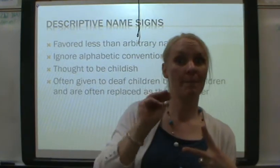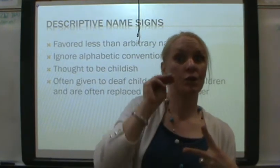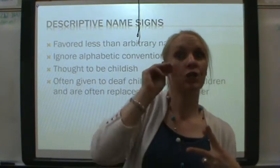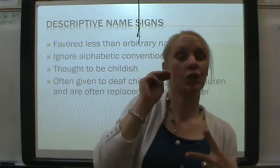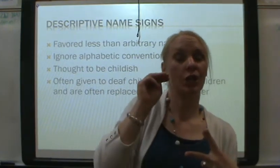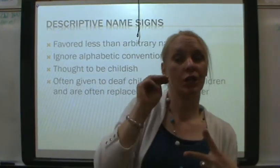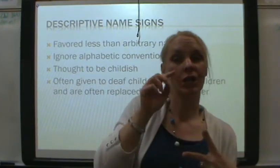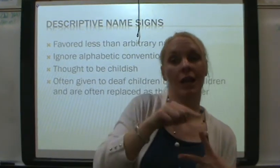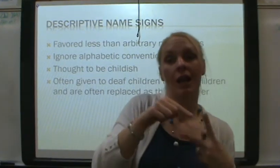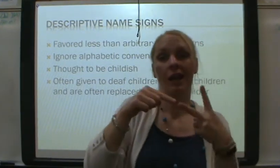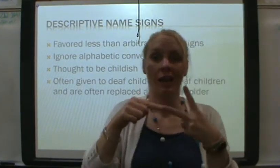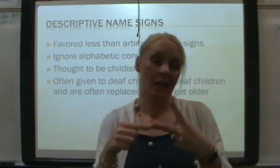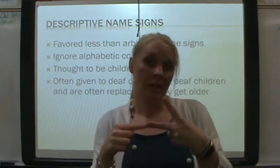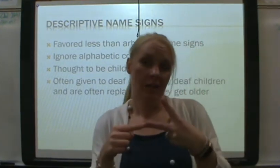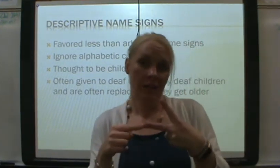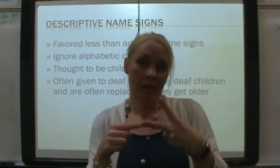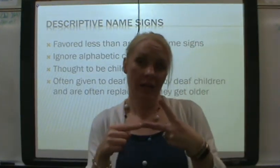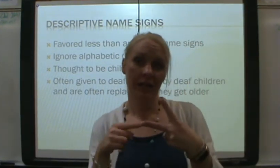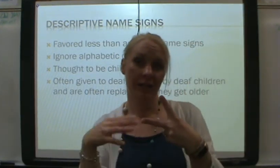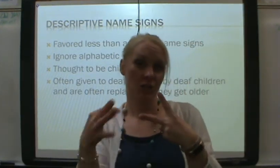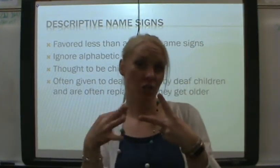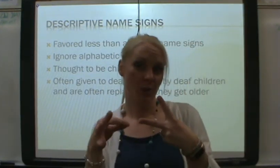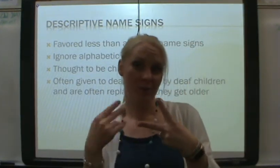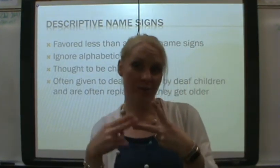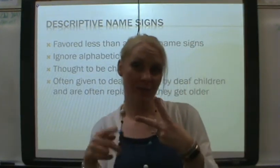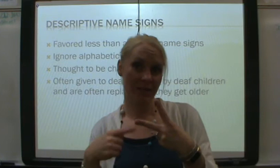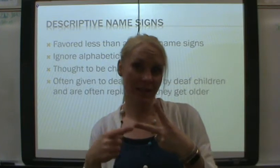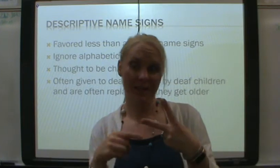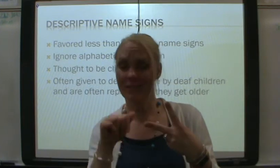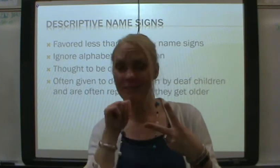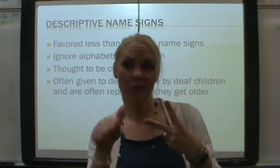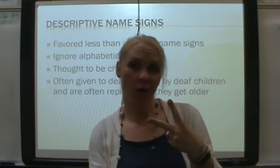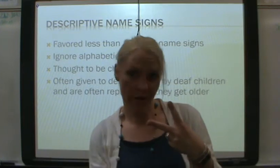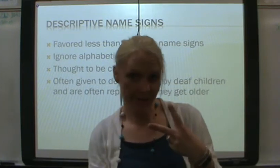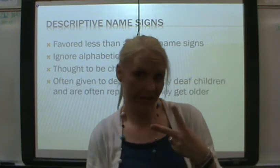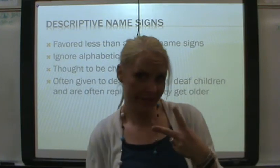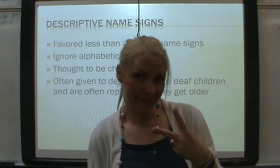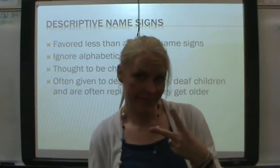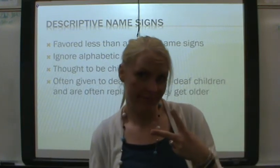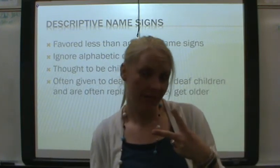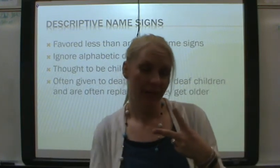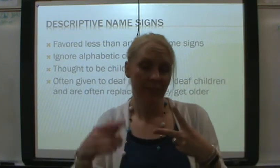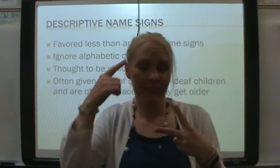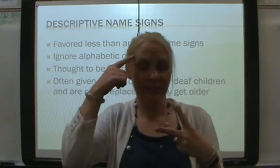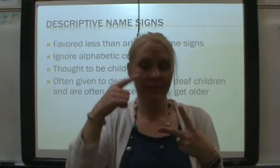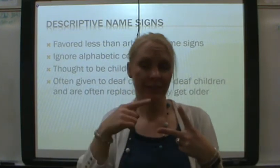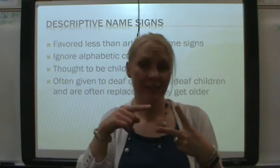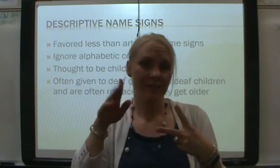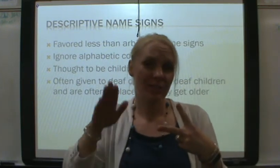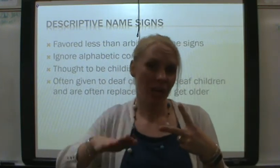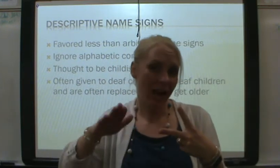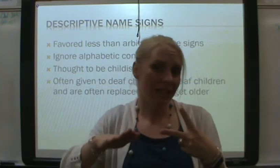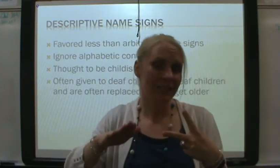mature, descriptive name signs are not. They're considered childish,